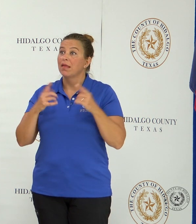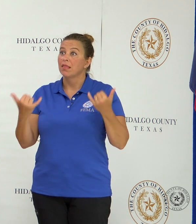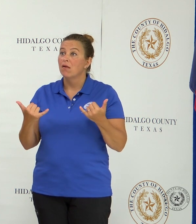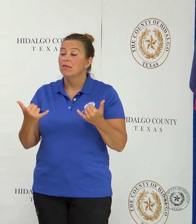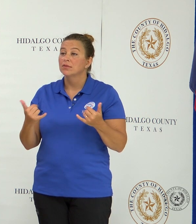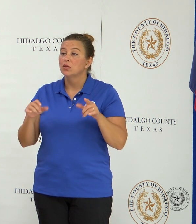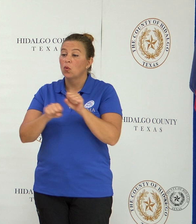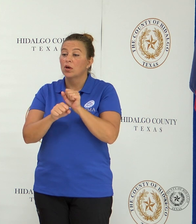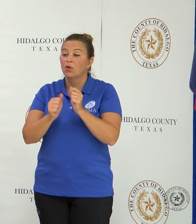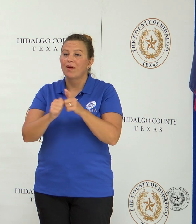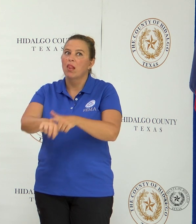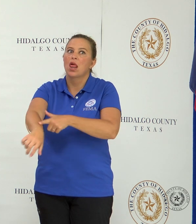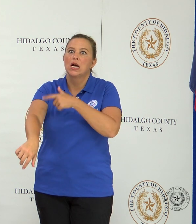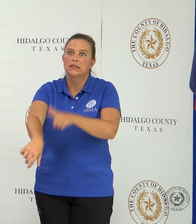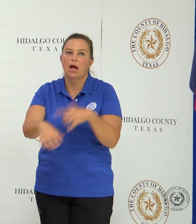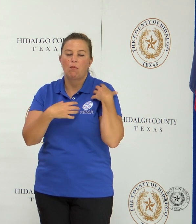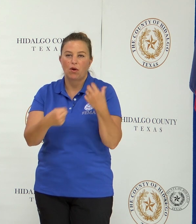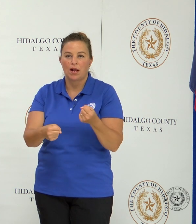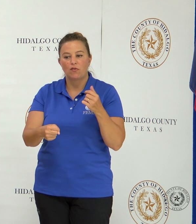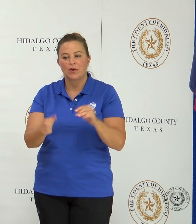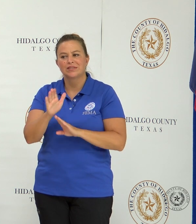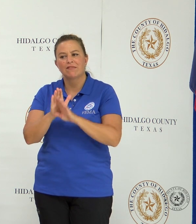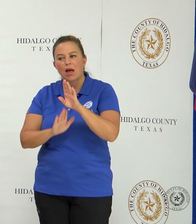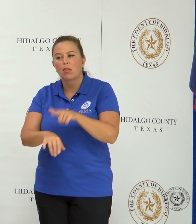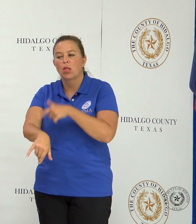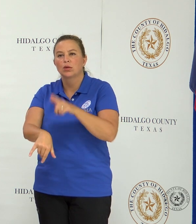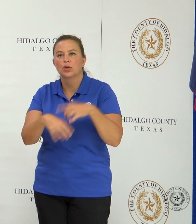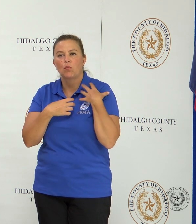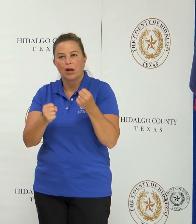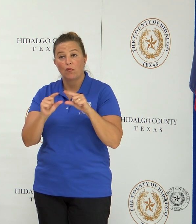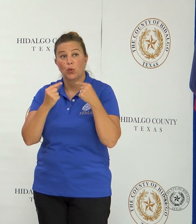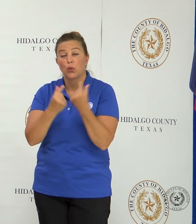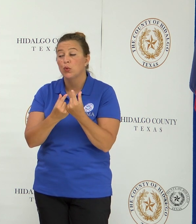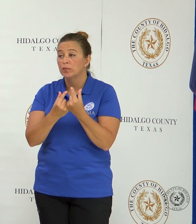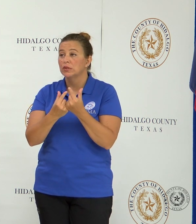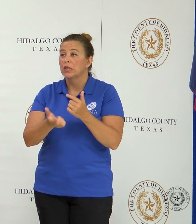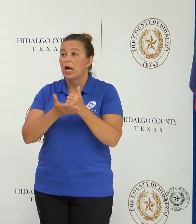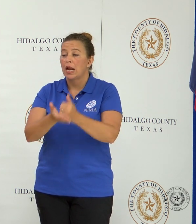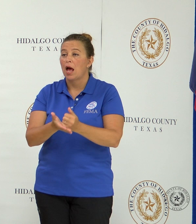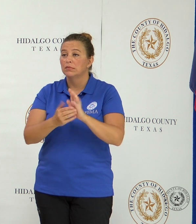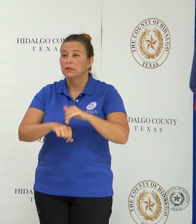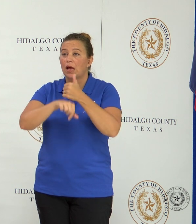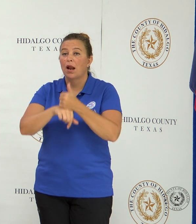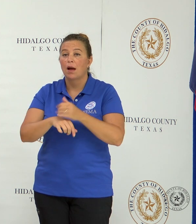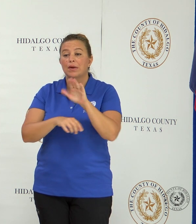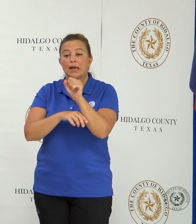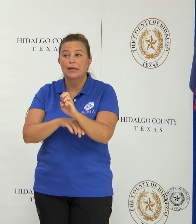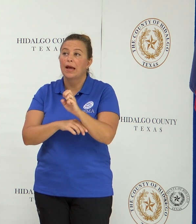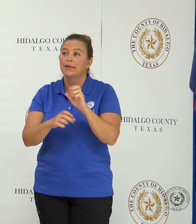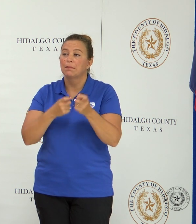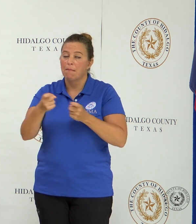we also work with long-term recovery. We help to develop long-term recovery groups, and we also help them to form their case management